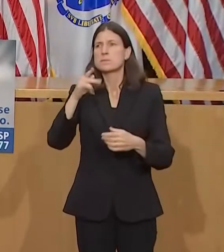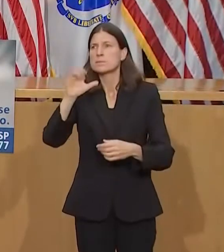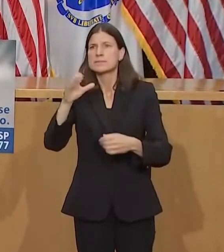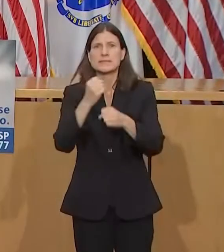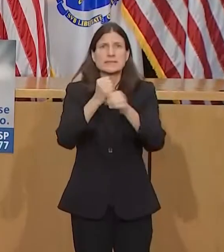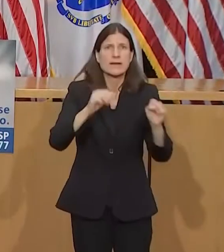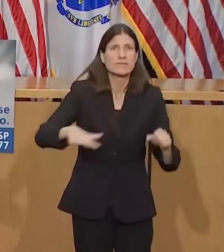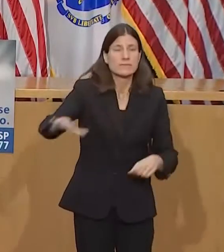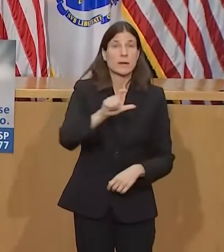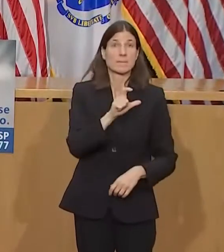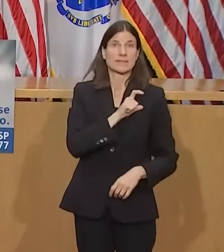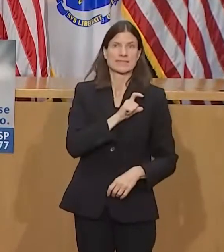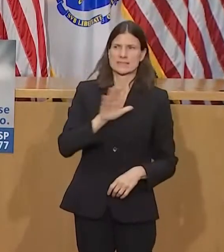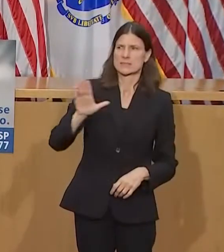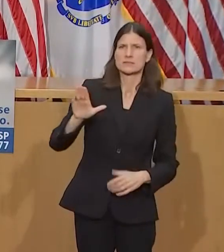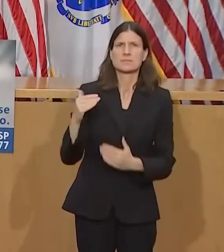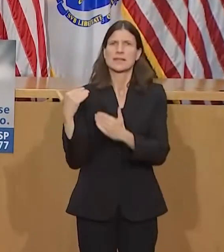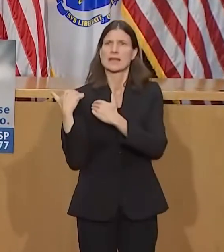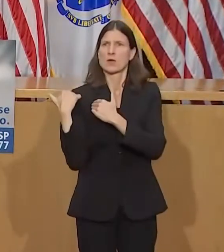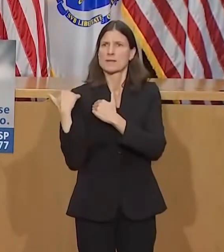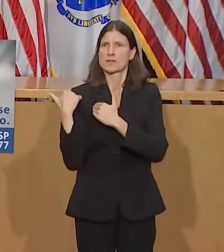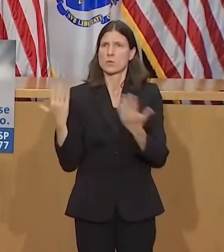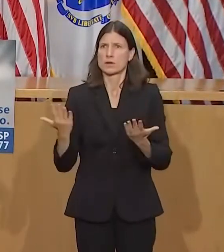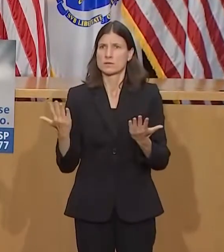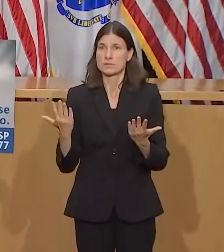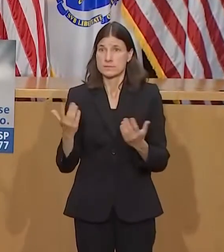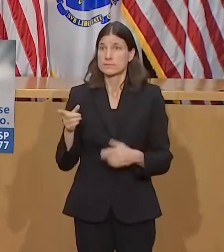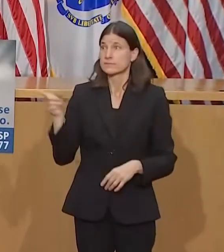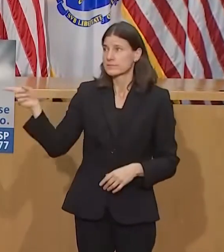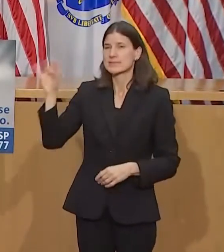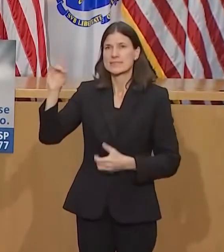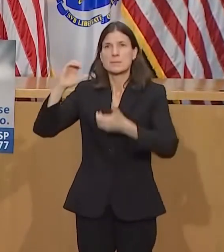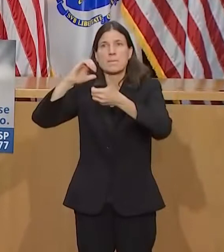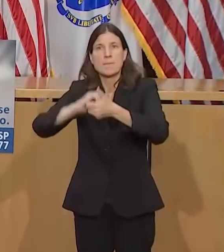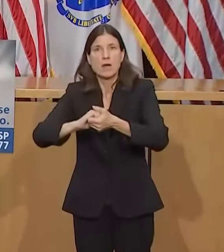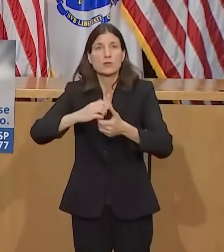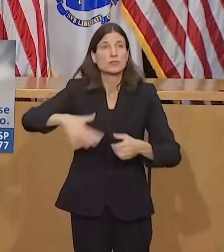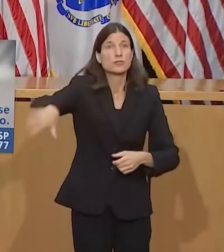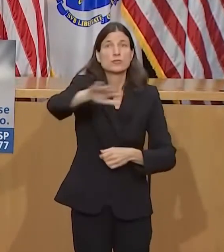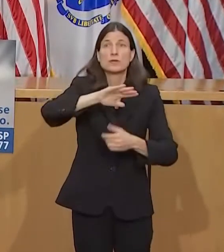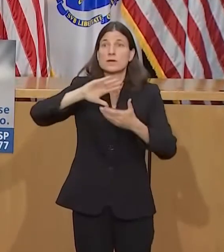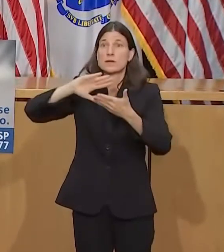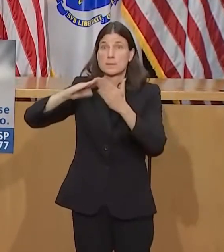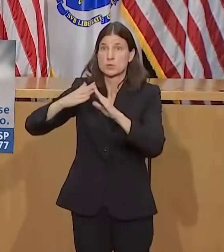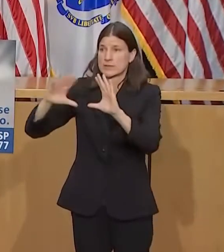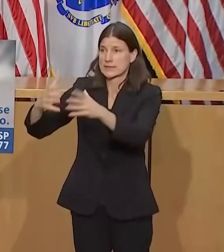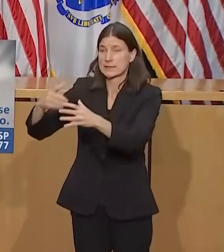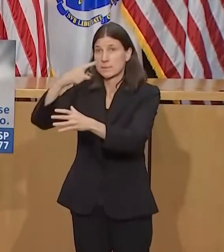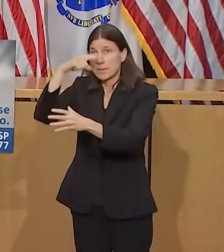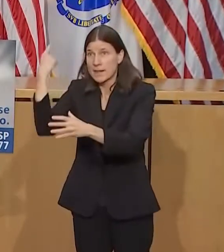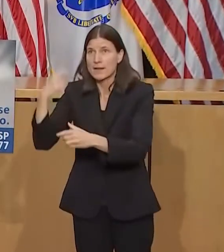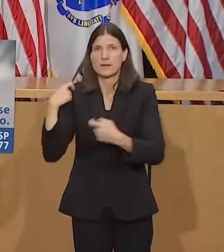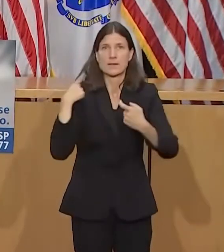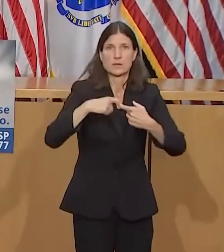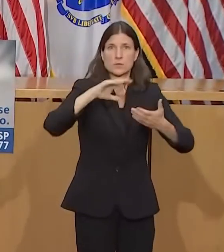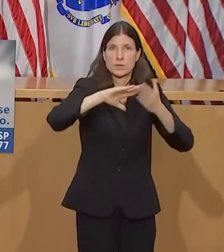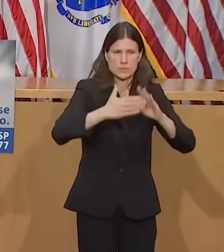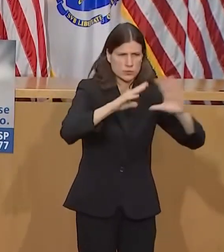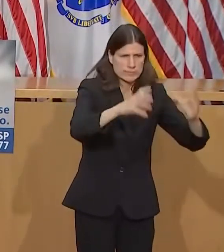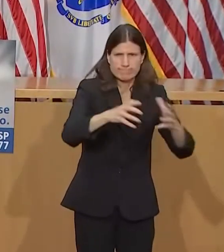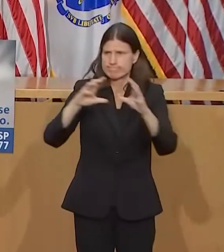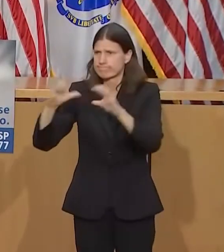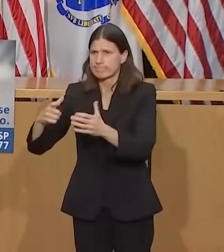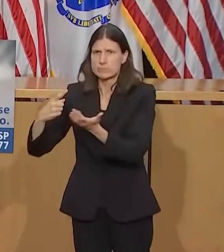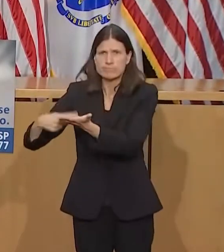officials across the Commonwealth. This is not the first time our regular meetings with the caucus has produced either a new program or a